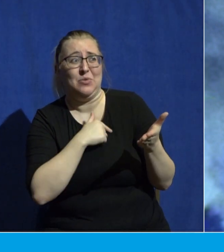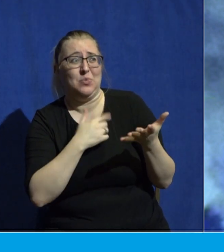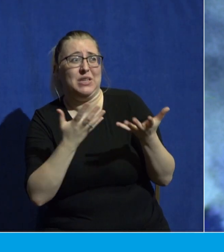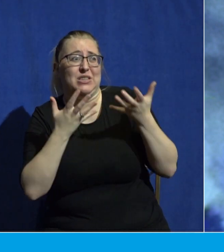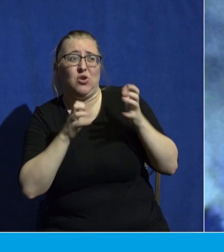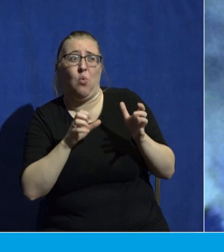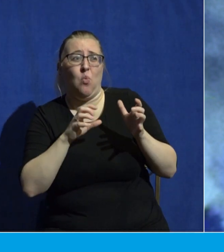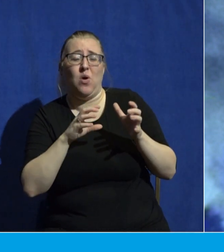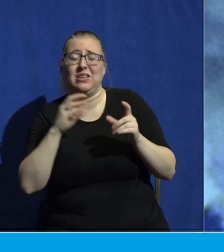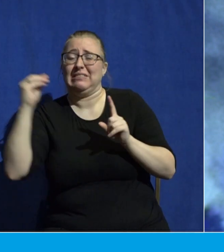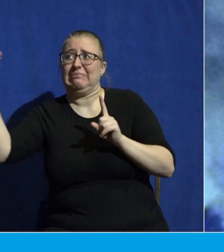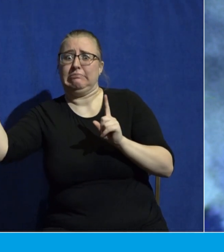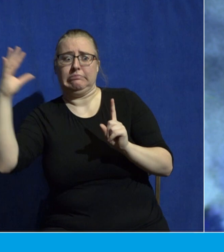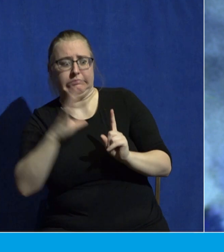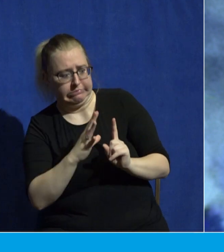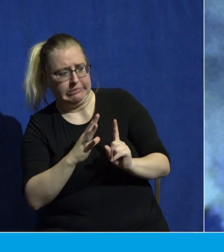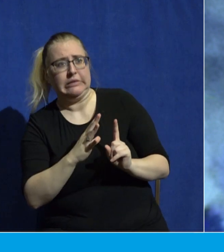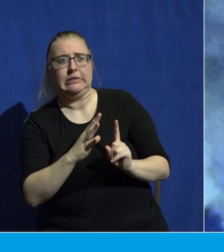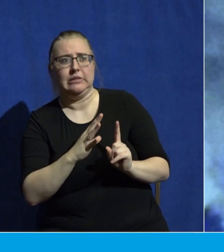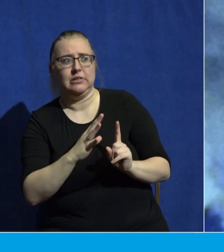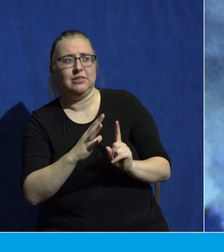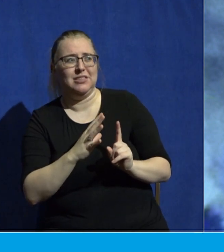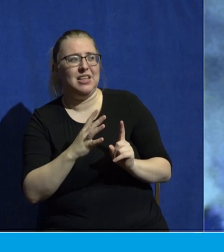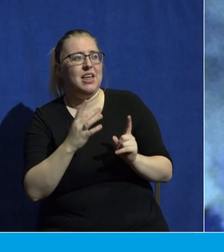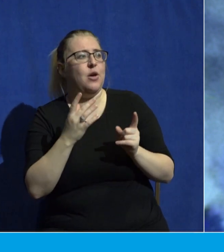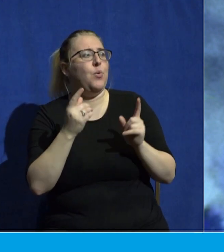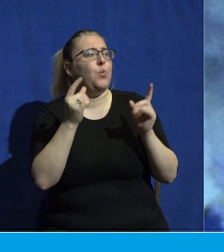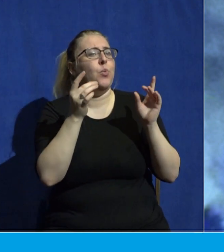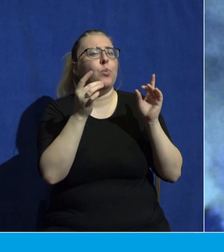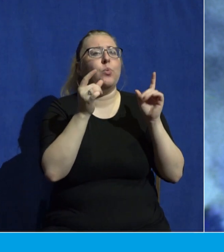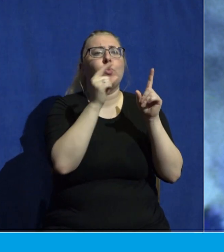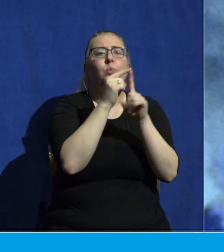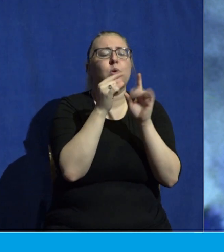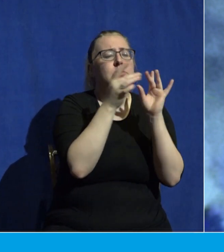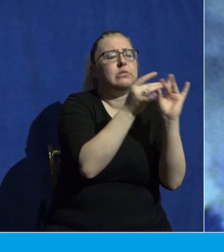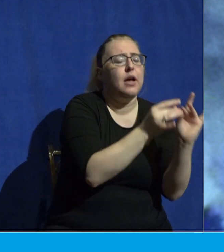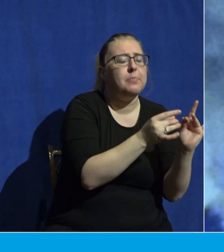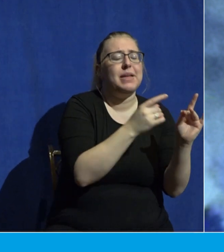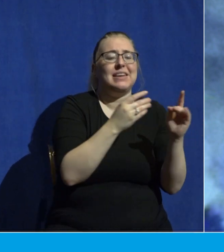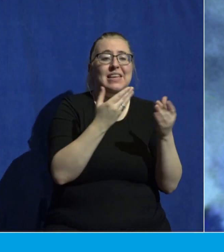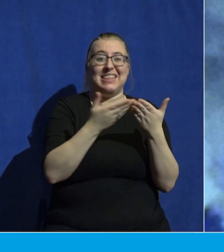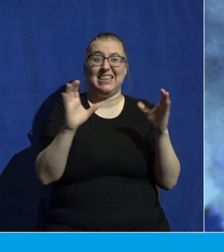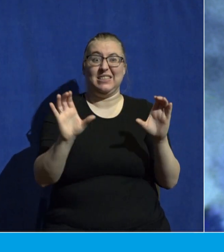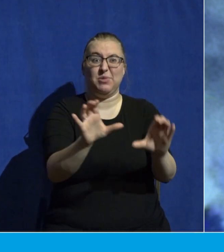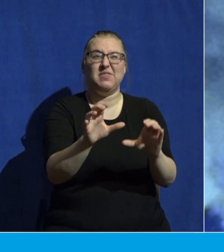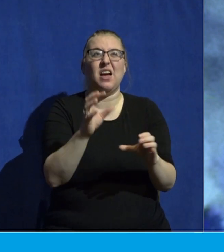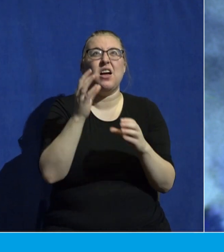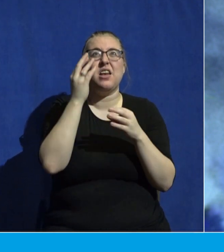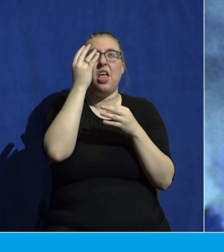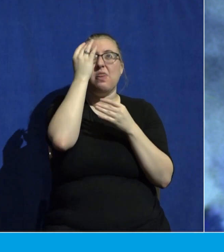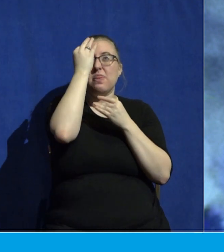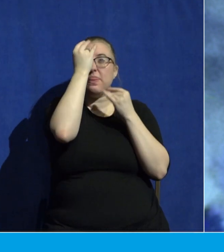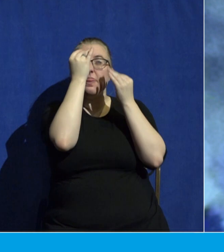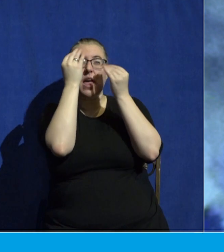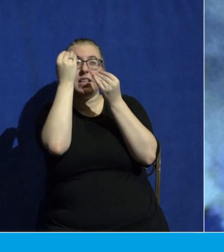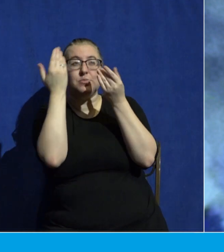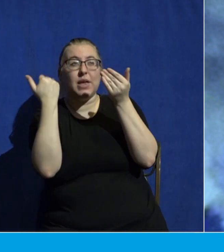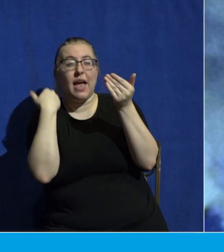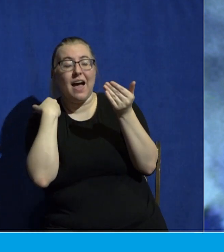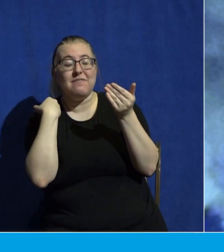light. Words that we've spoken. Things that we've done. Thoughts that we've entertained in our mind. And we are terrified for